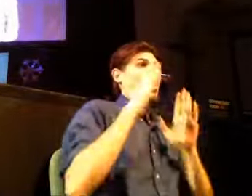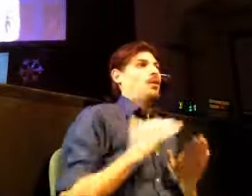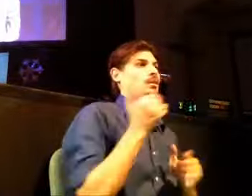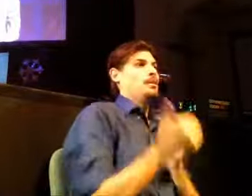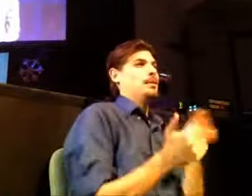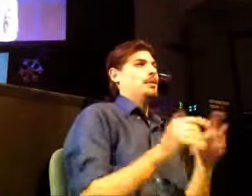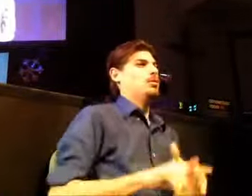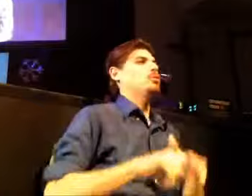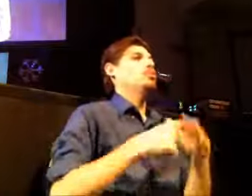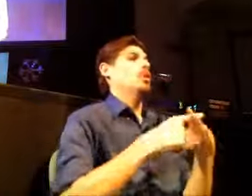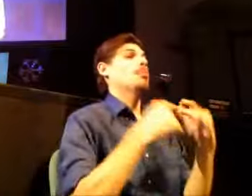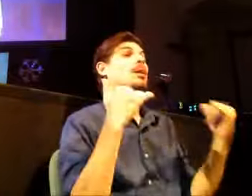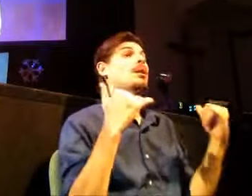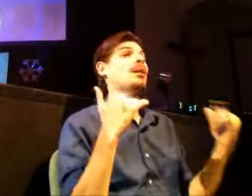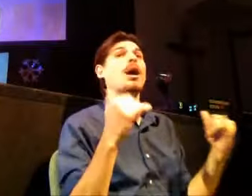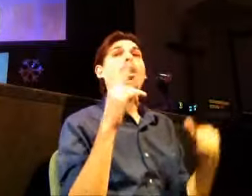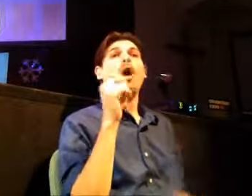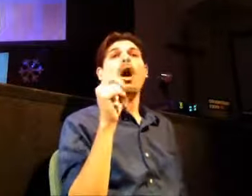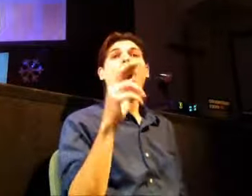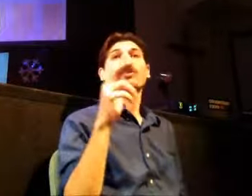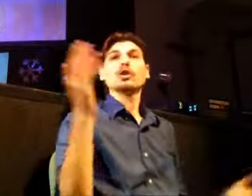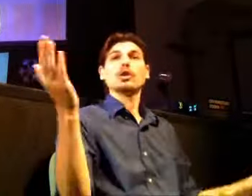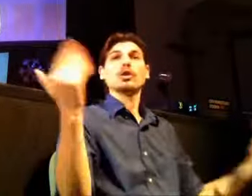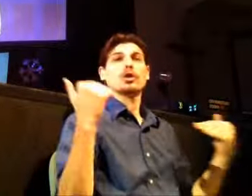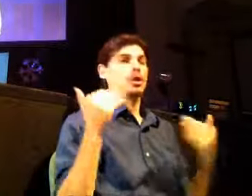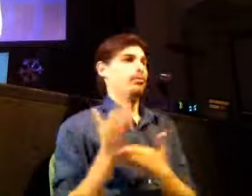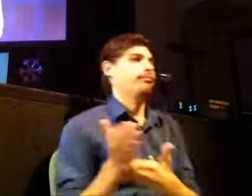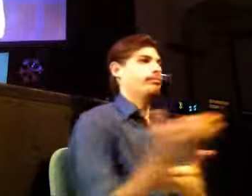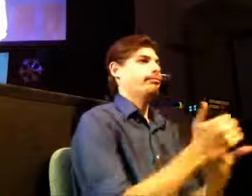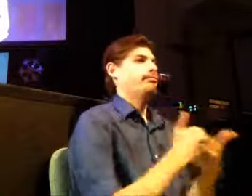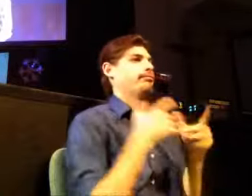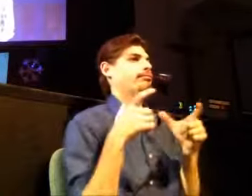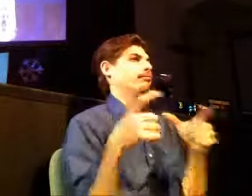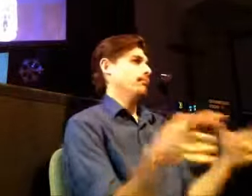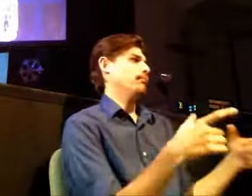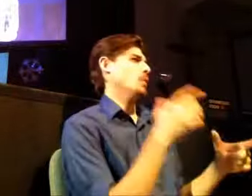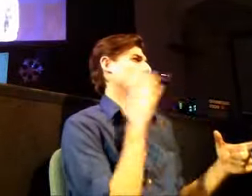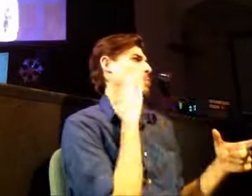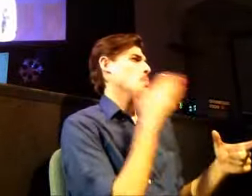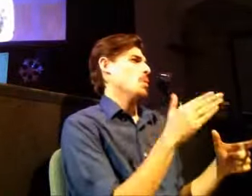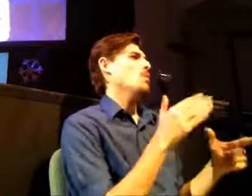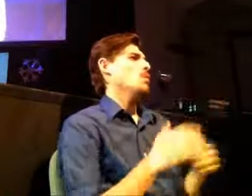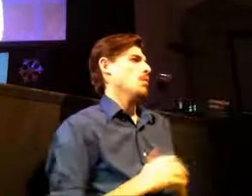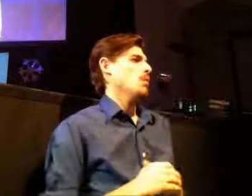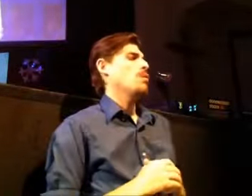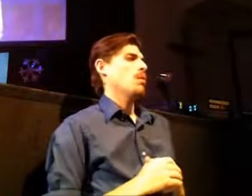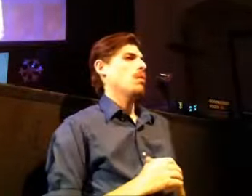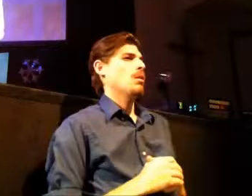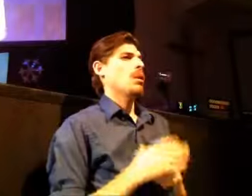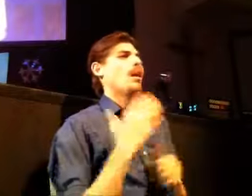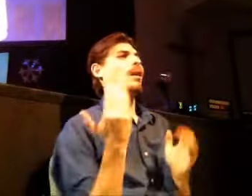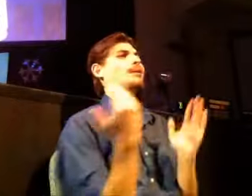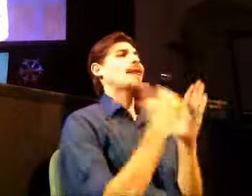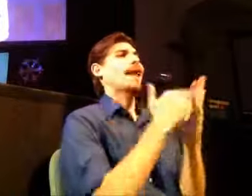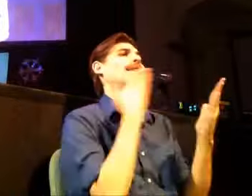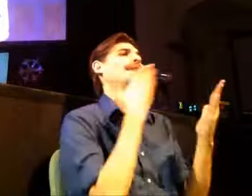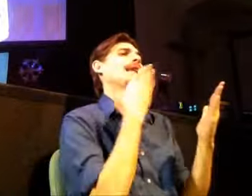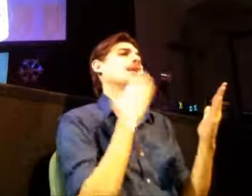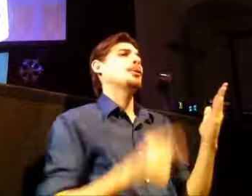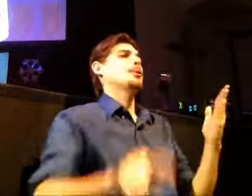to take up our gifts now at this part of the service here and just a thank you to all of you who support